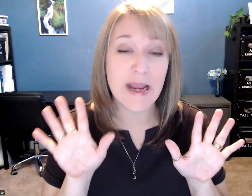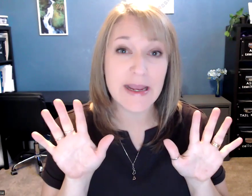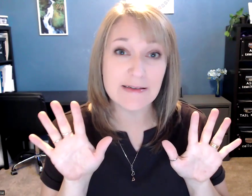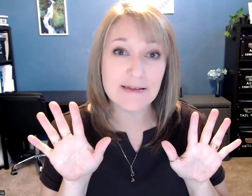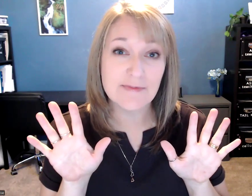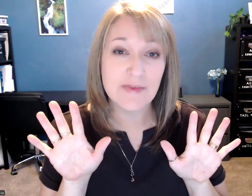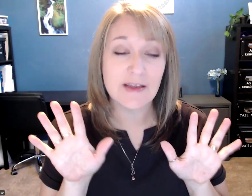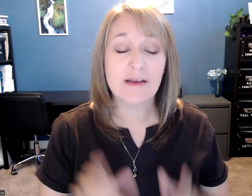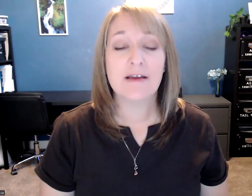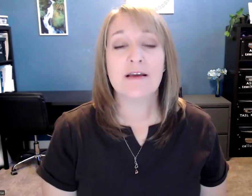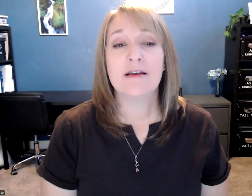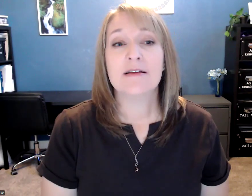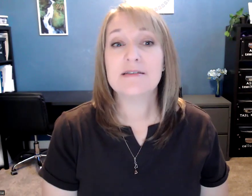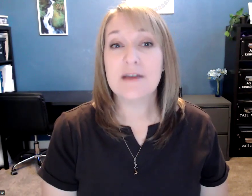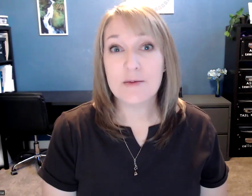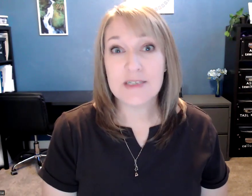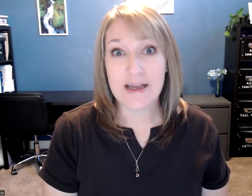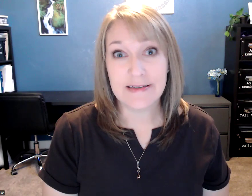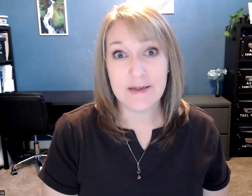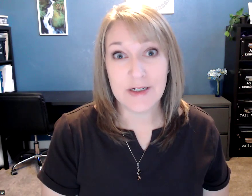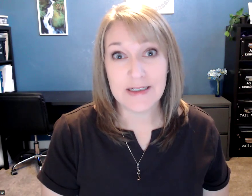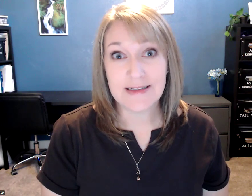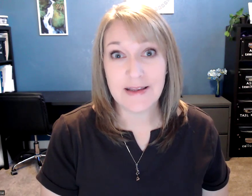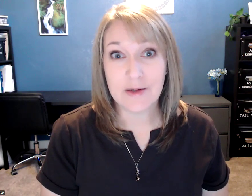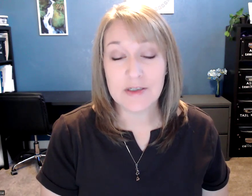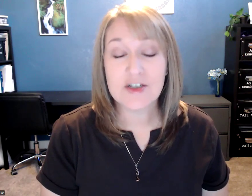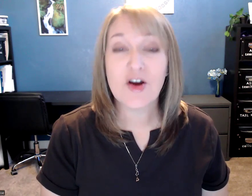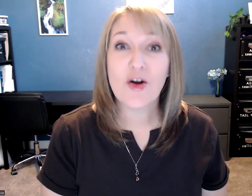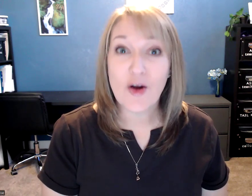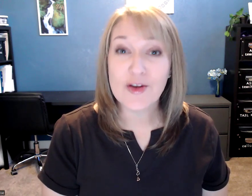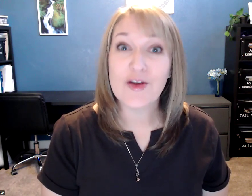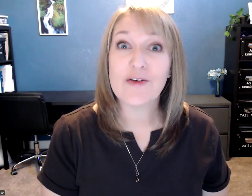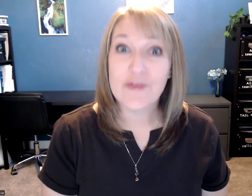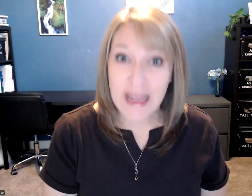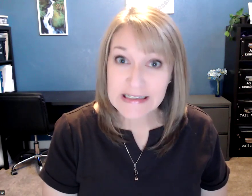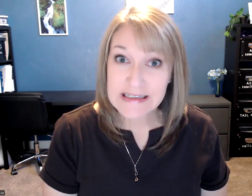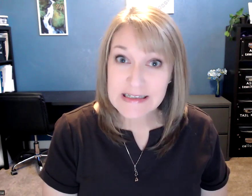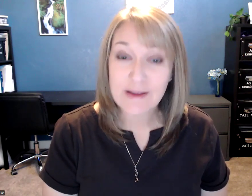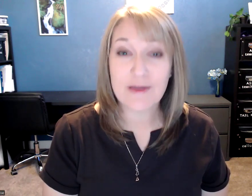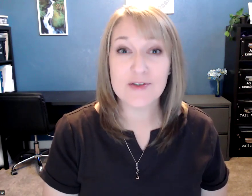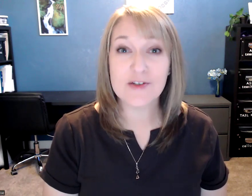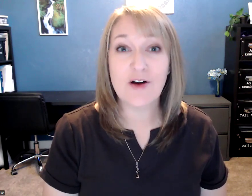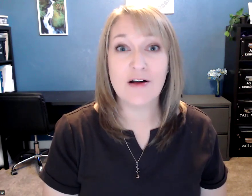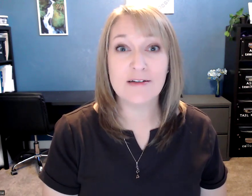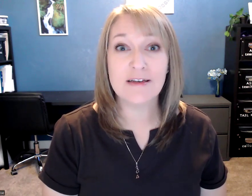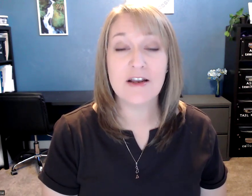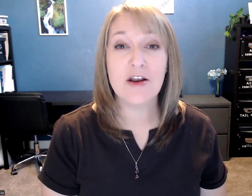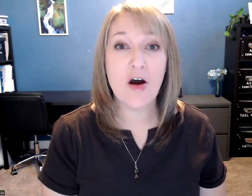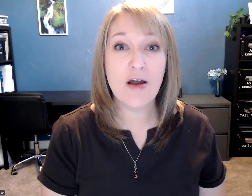hands. Some signs in American Sign Language are on your face. Those are called non